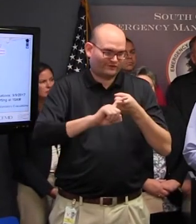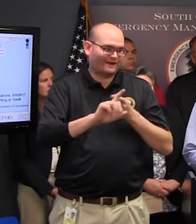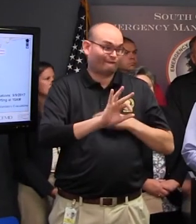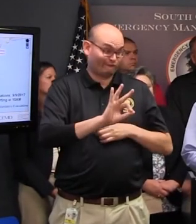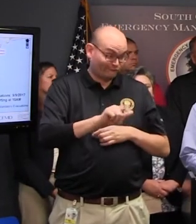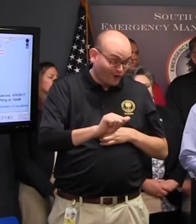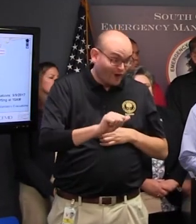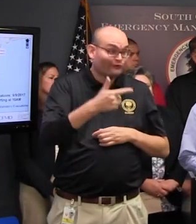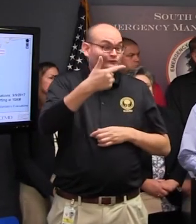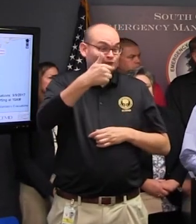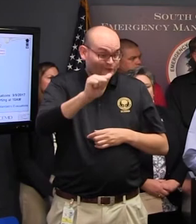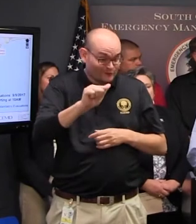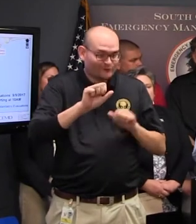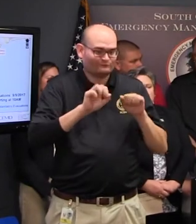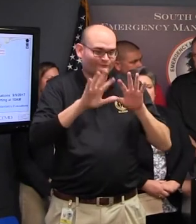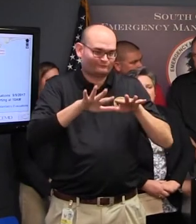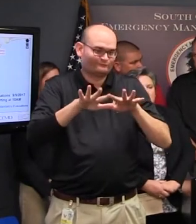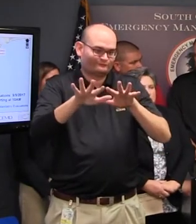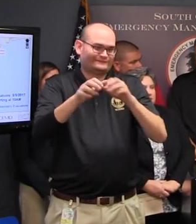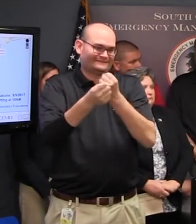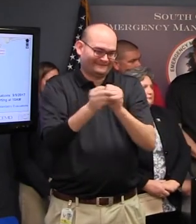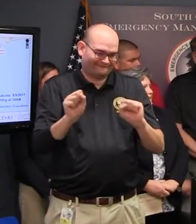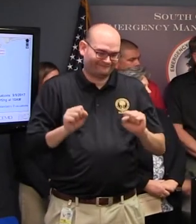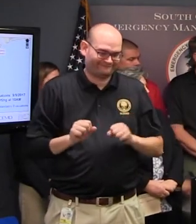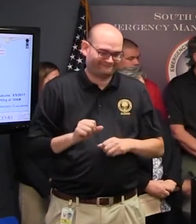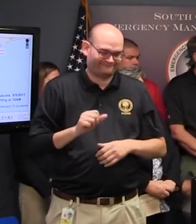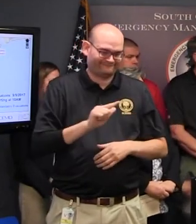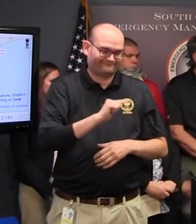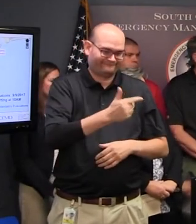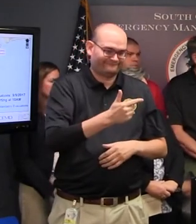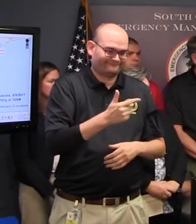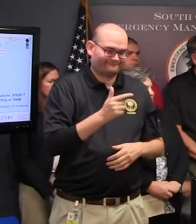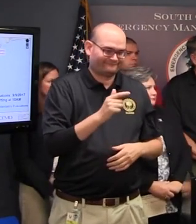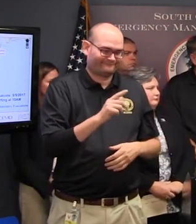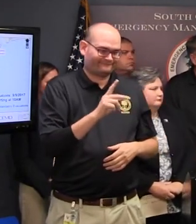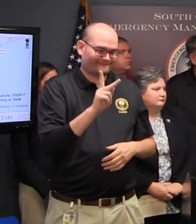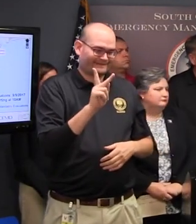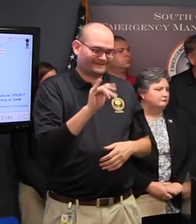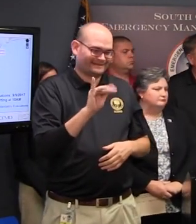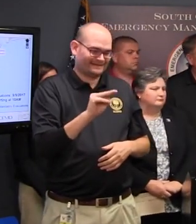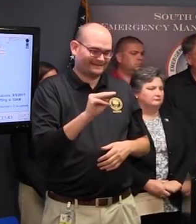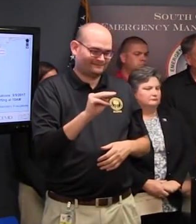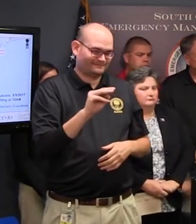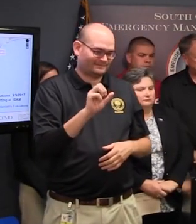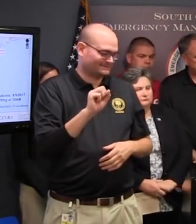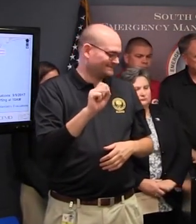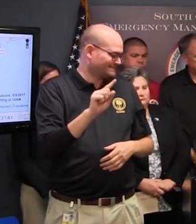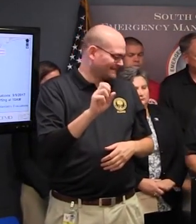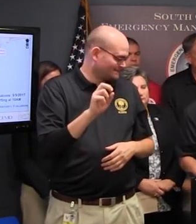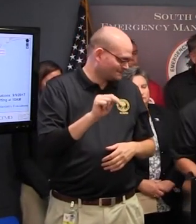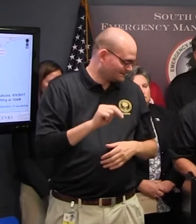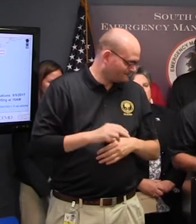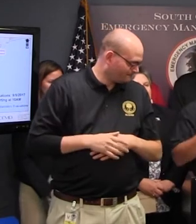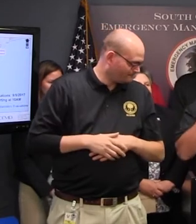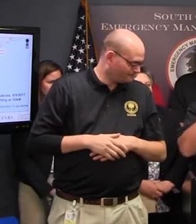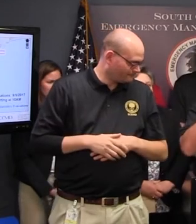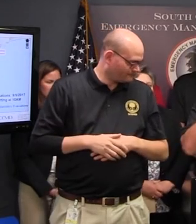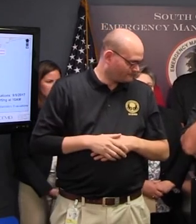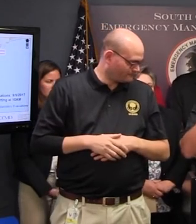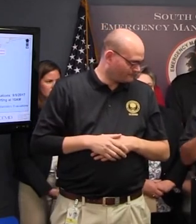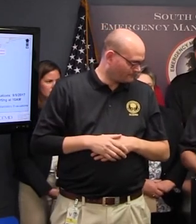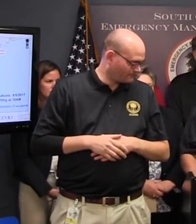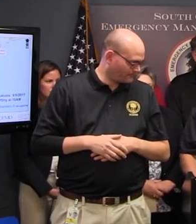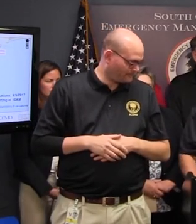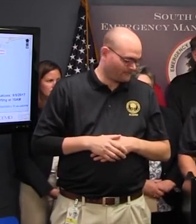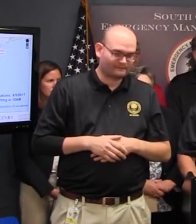management division Kim Stinson thank you sir well as you